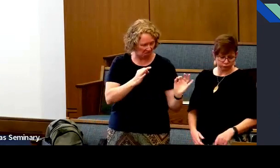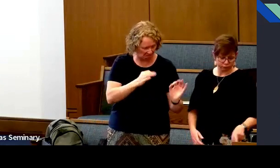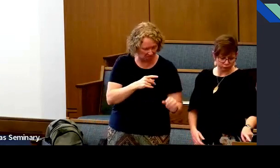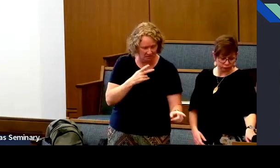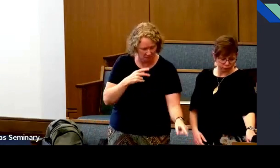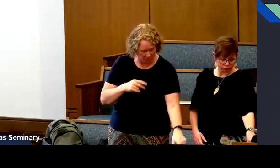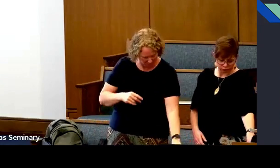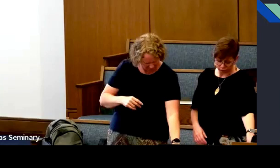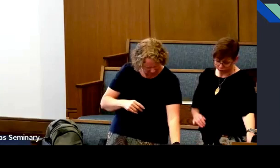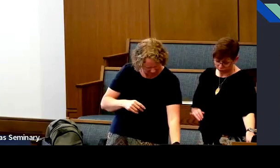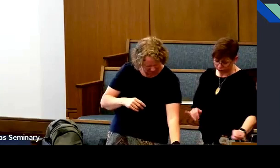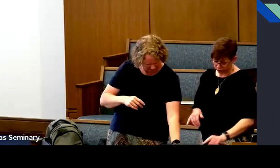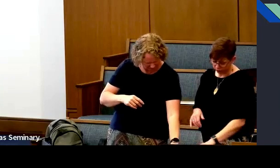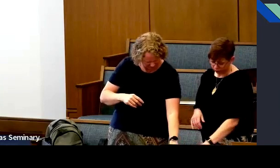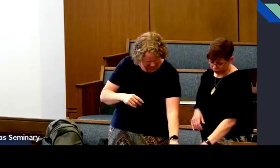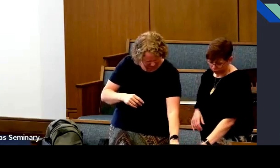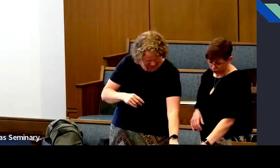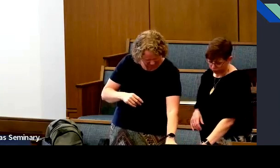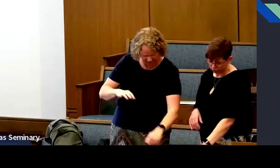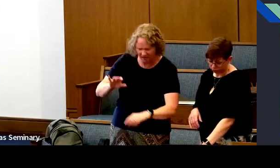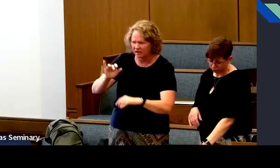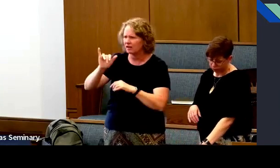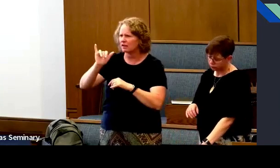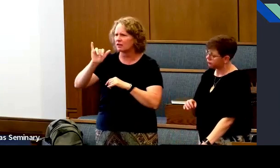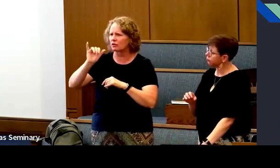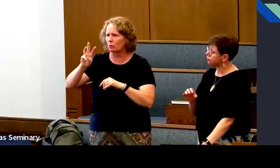keys.